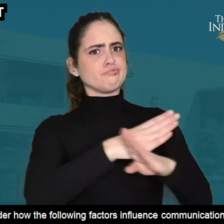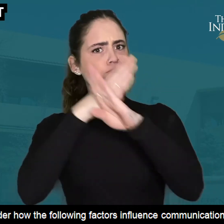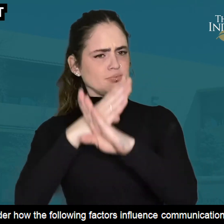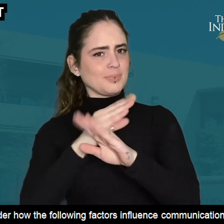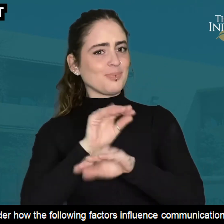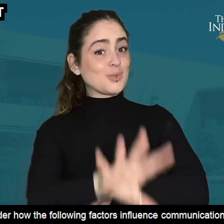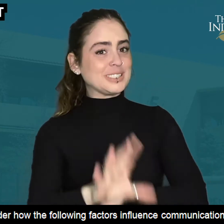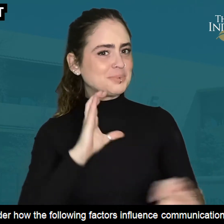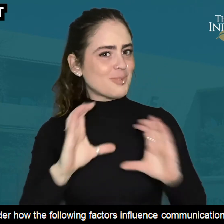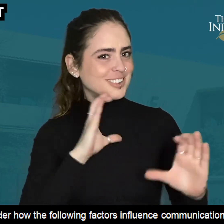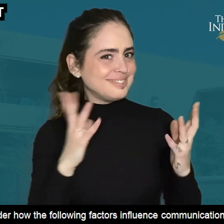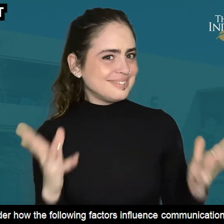communication.